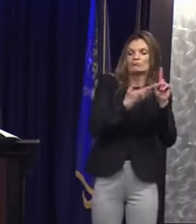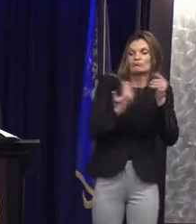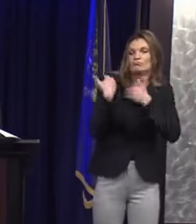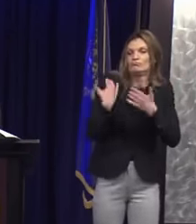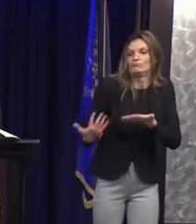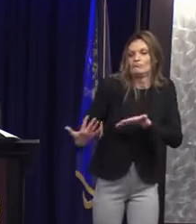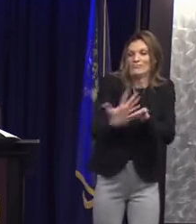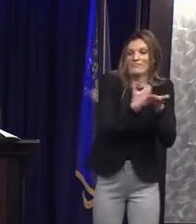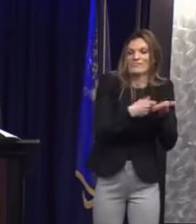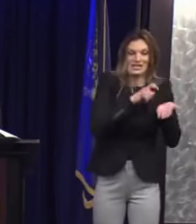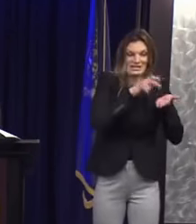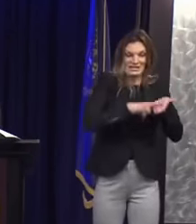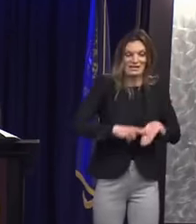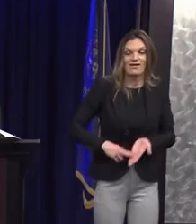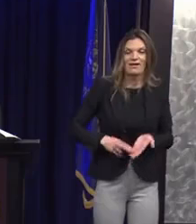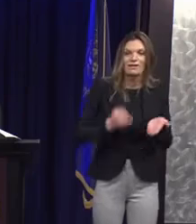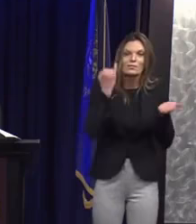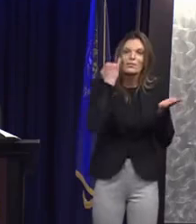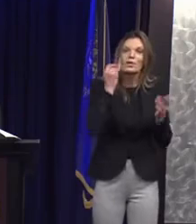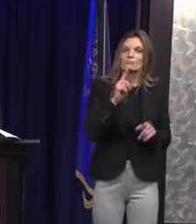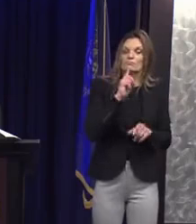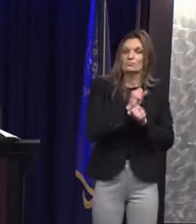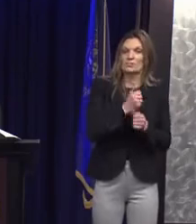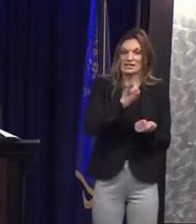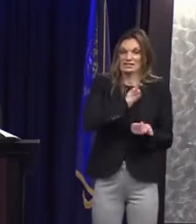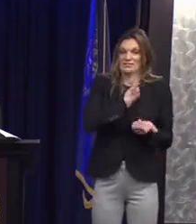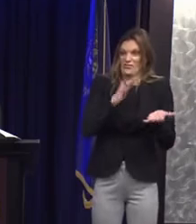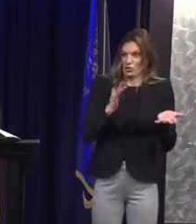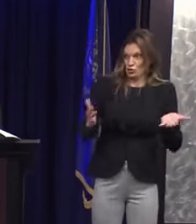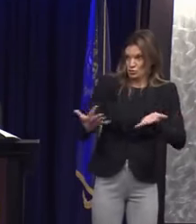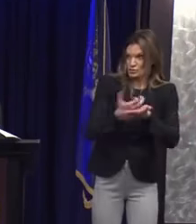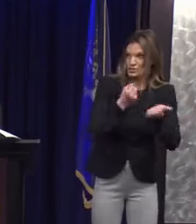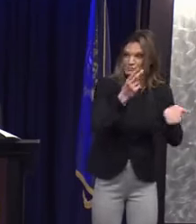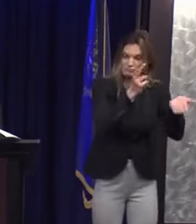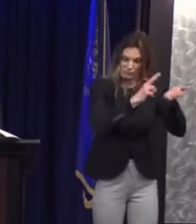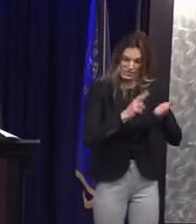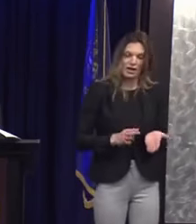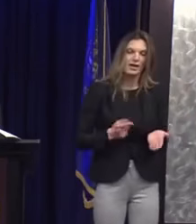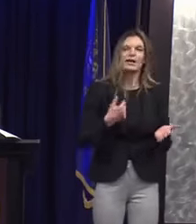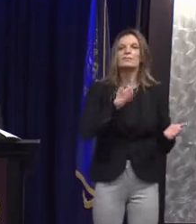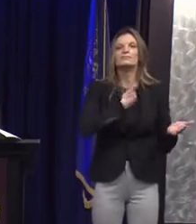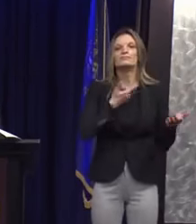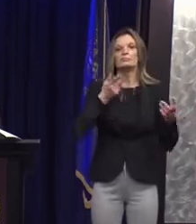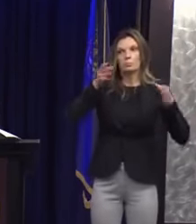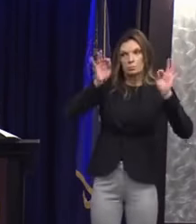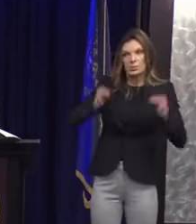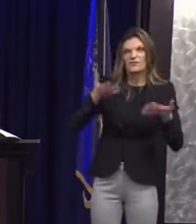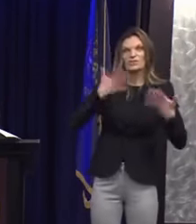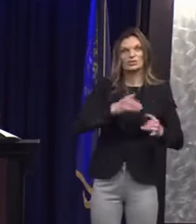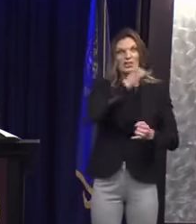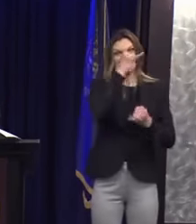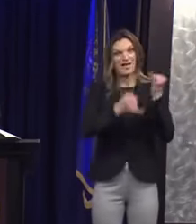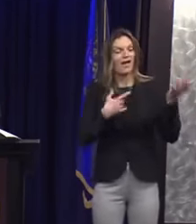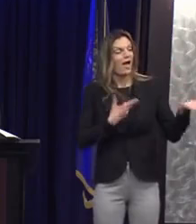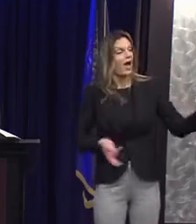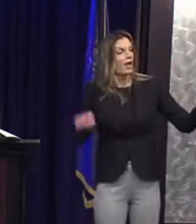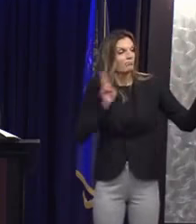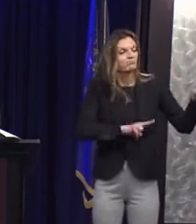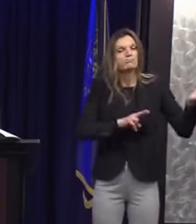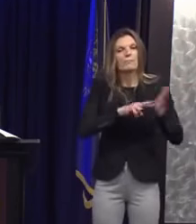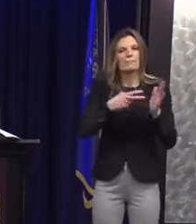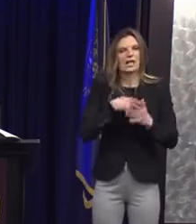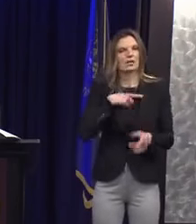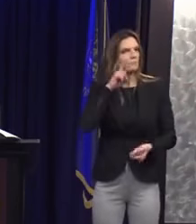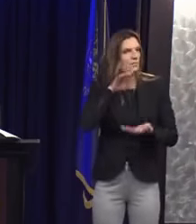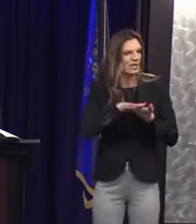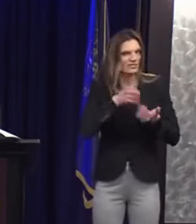sign the the certification of circulator on the petition, attesting to the fact that the voter's signature